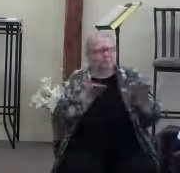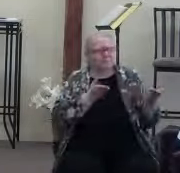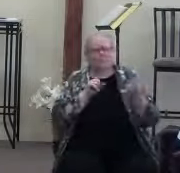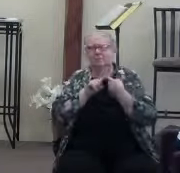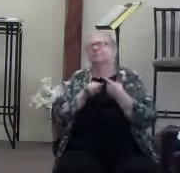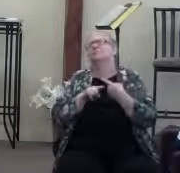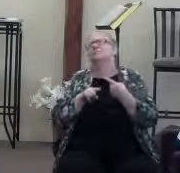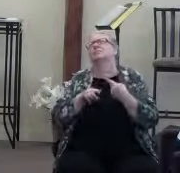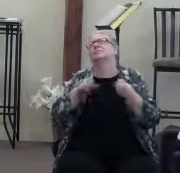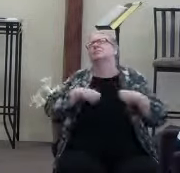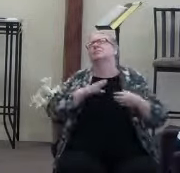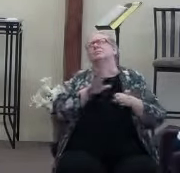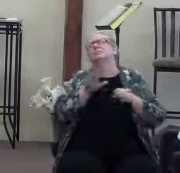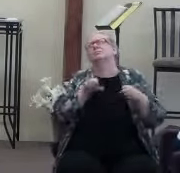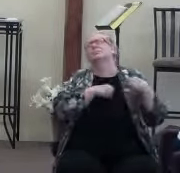to get back on their feet.